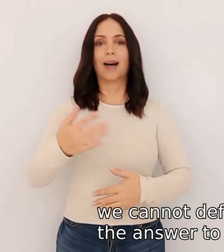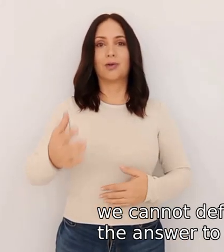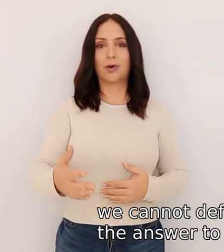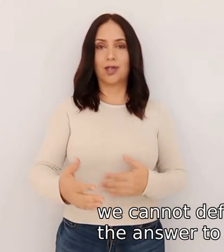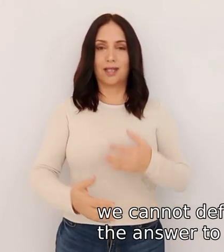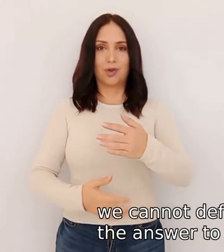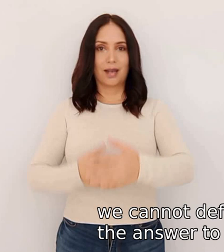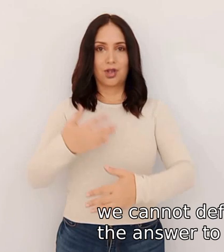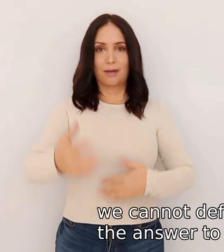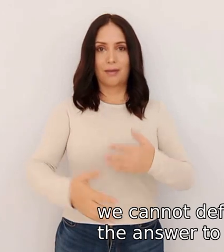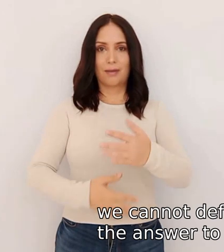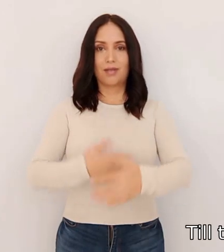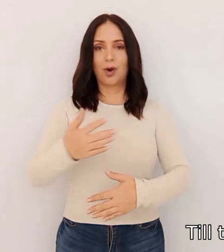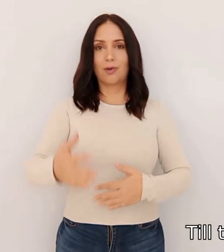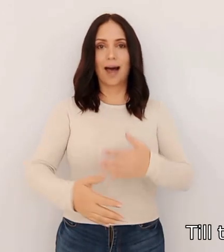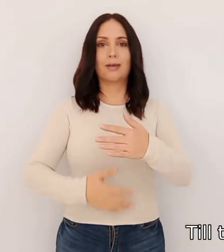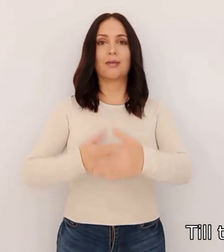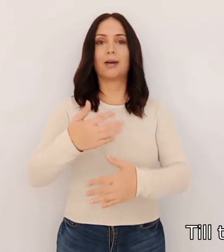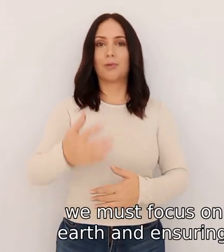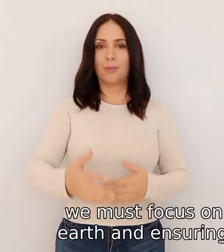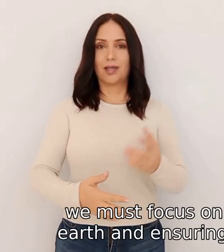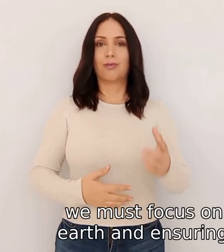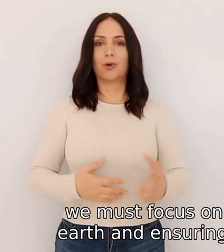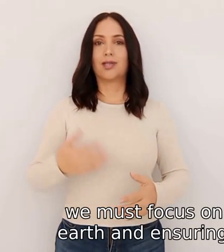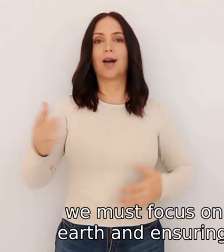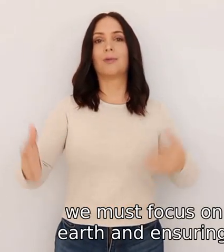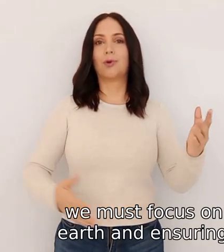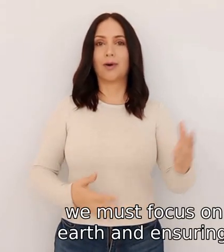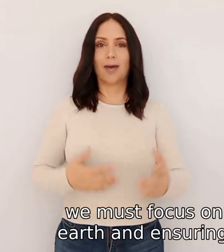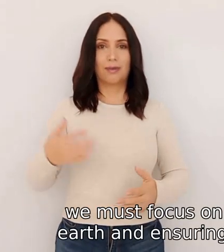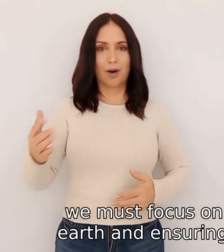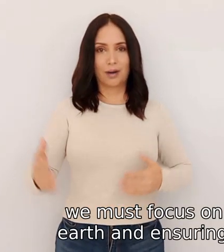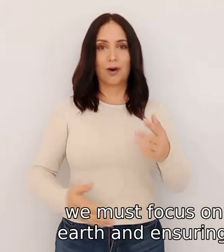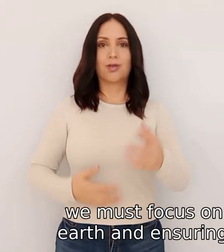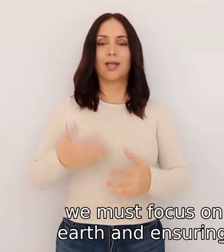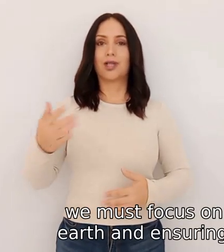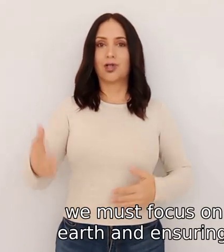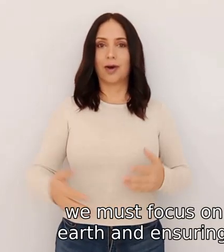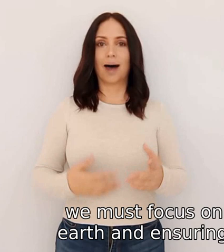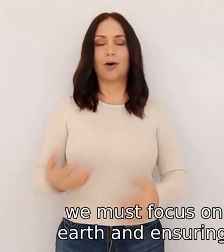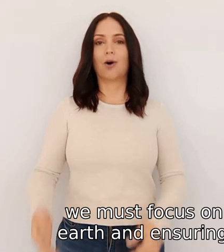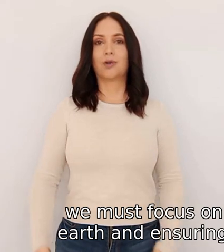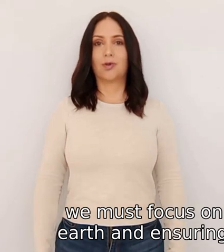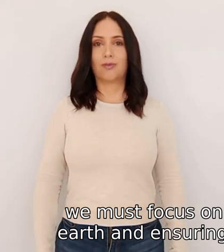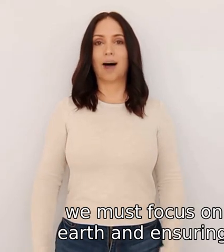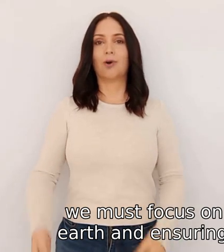answer to this question till then we must focus on improving life on earth and insuring our own survival